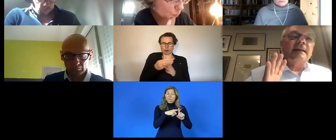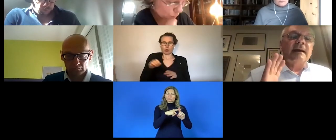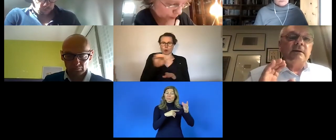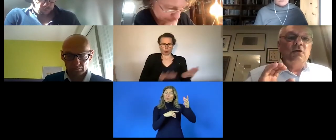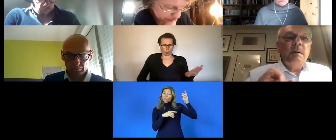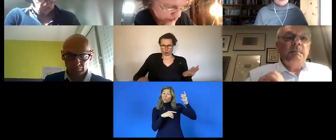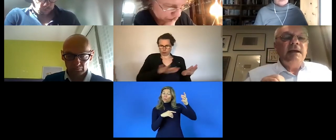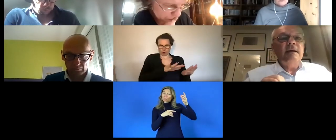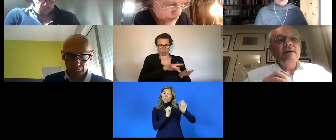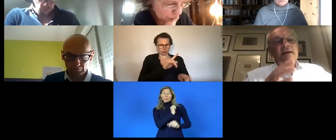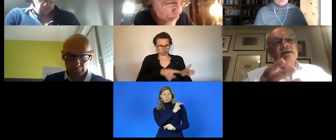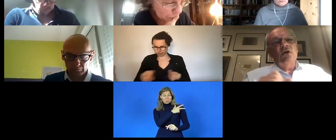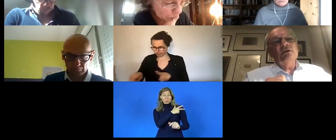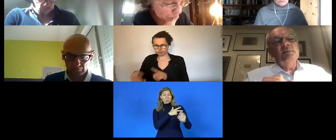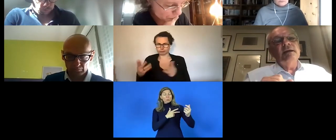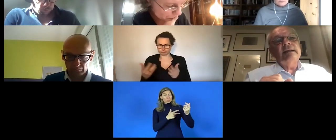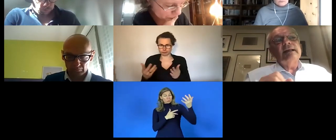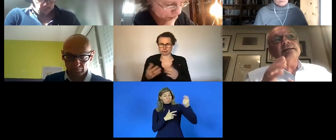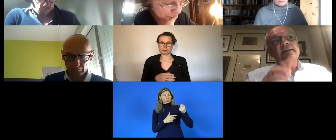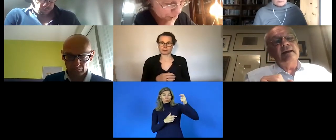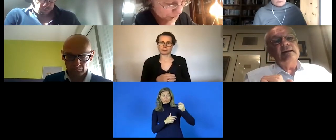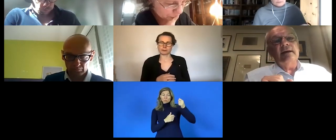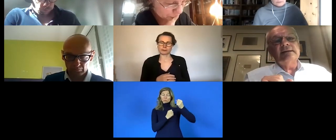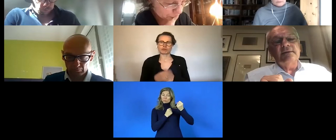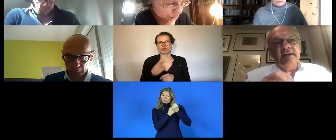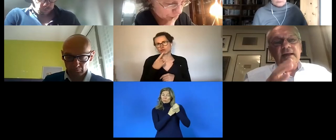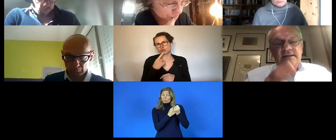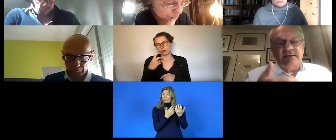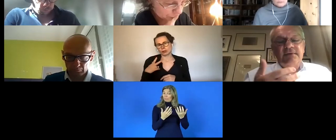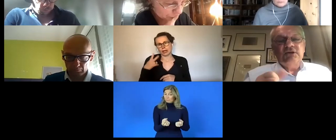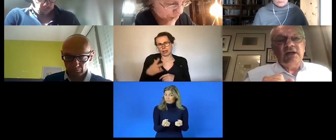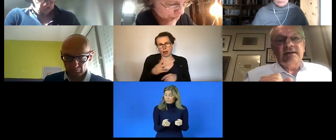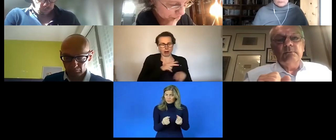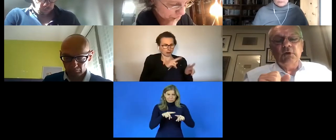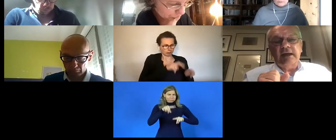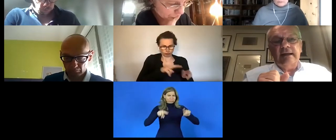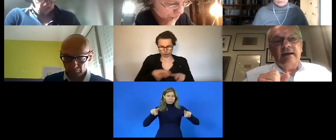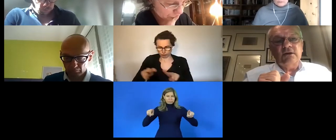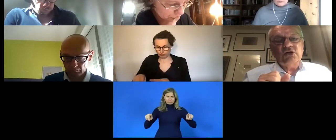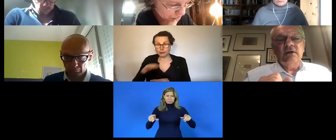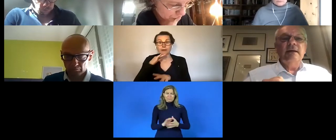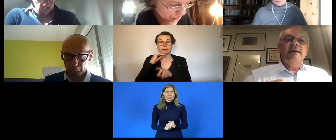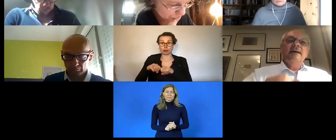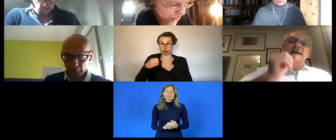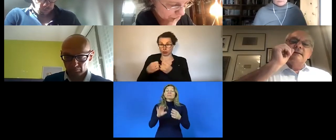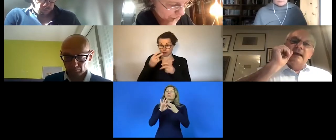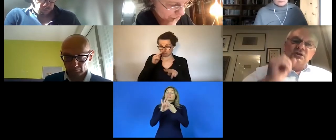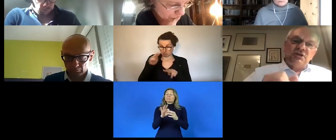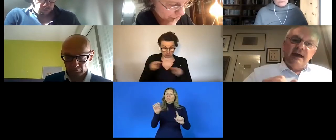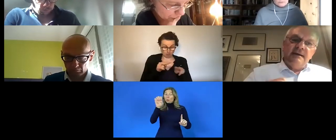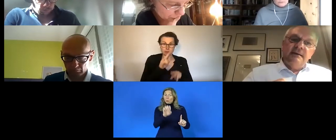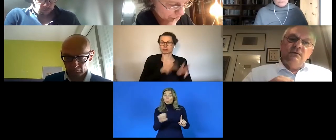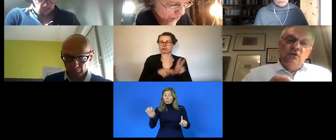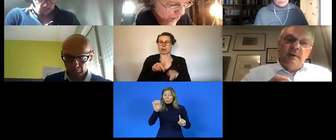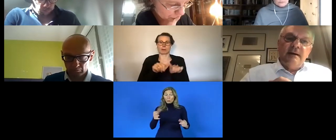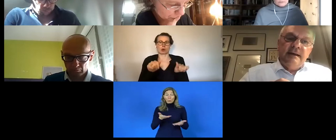what i would also like to mention in terms of the european landscape um i